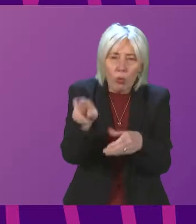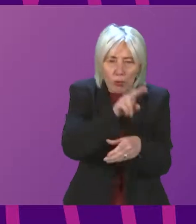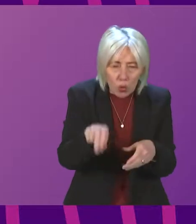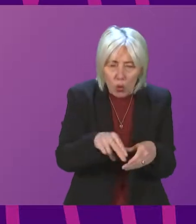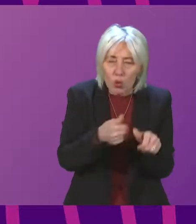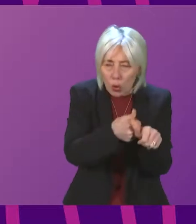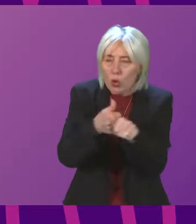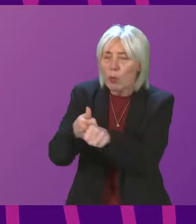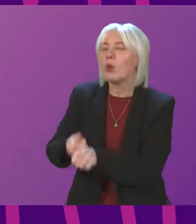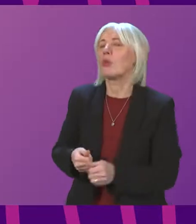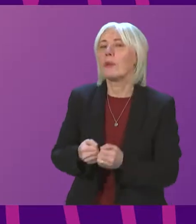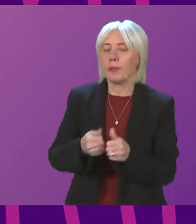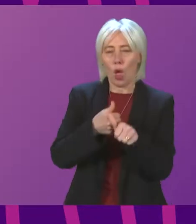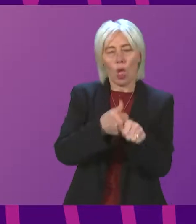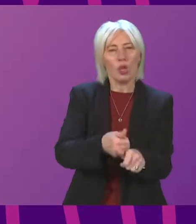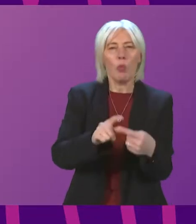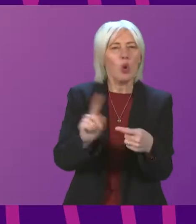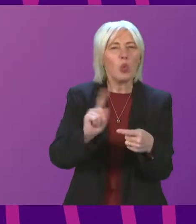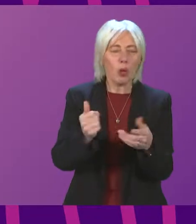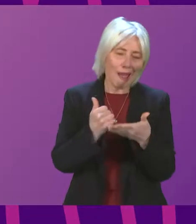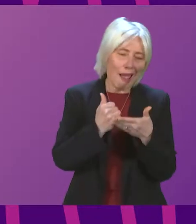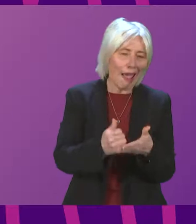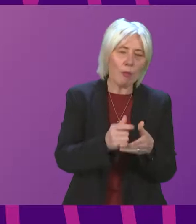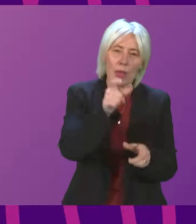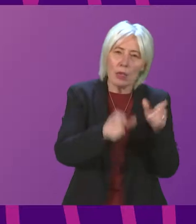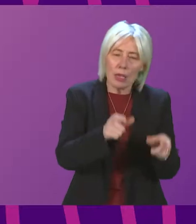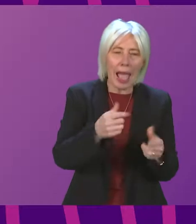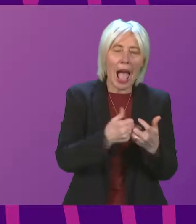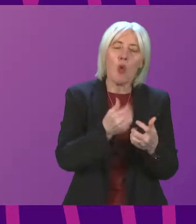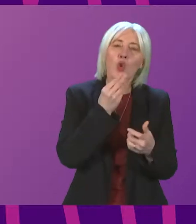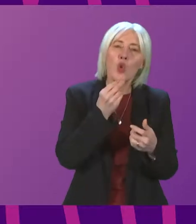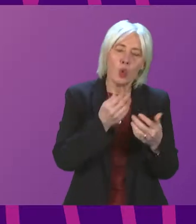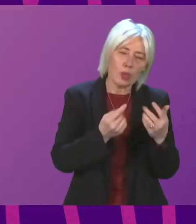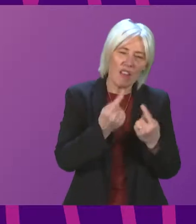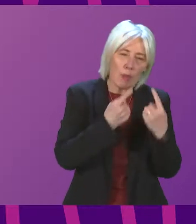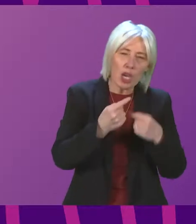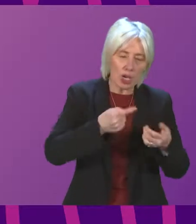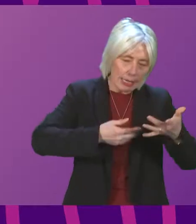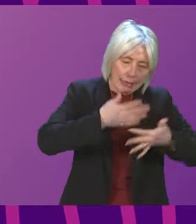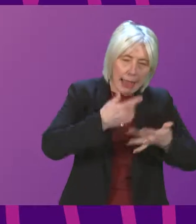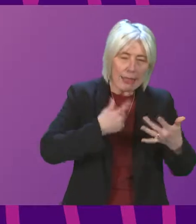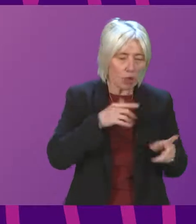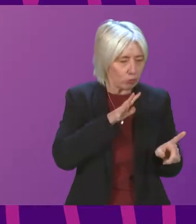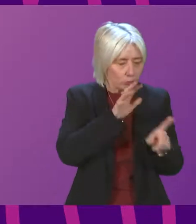The support provided includes helping practitioners make effective use of data and evidence to identify where young people require support